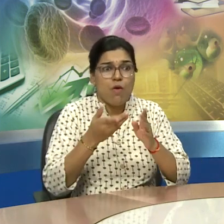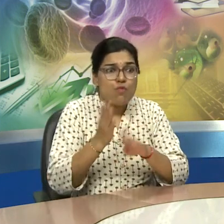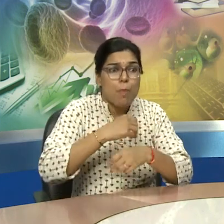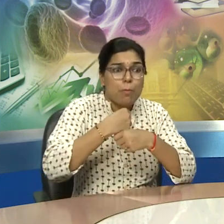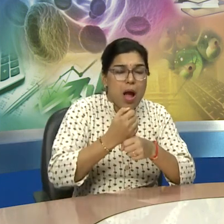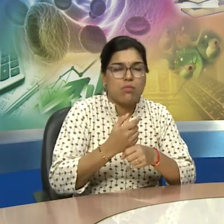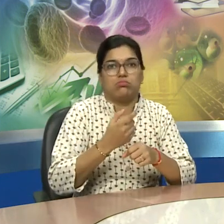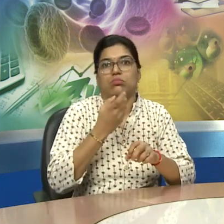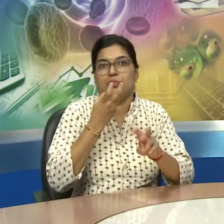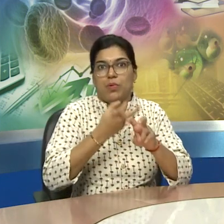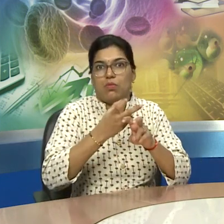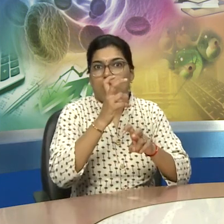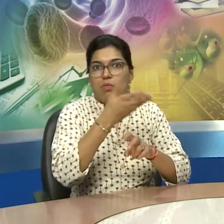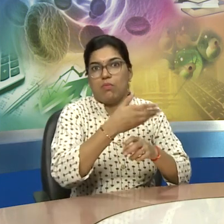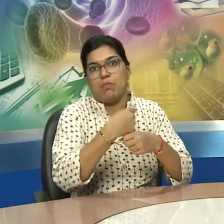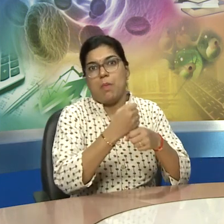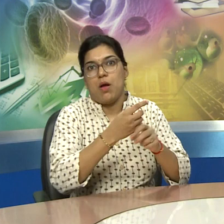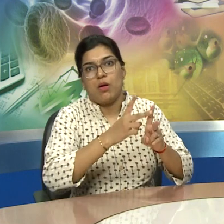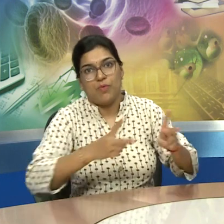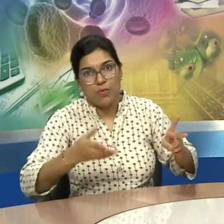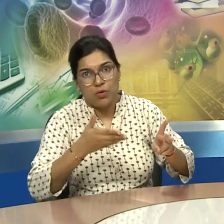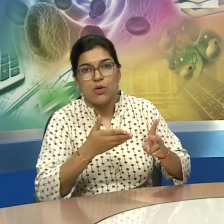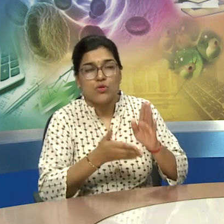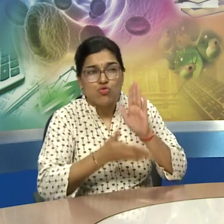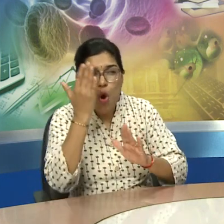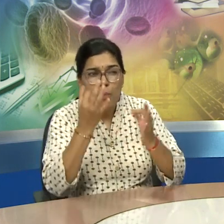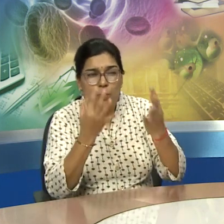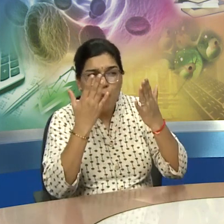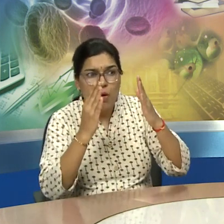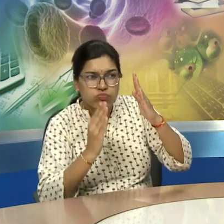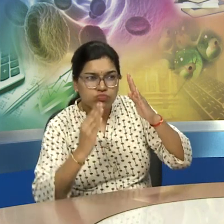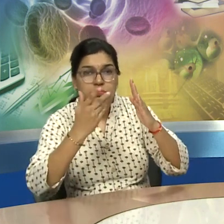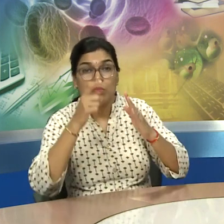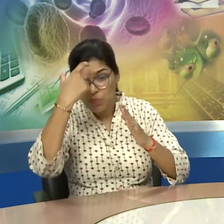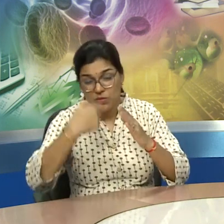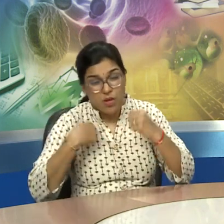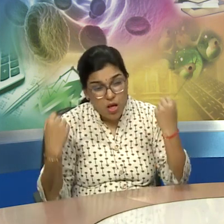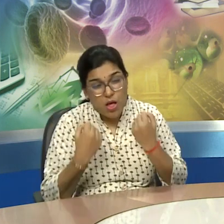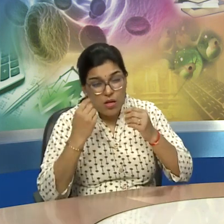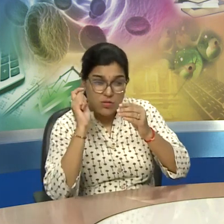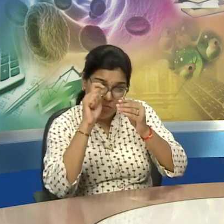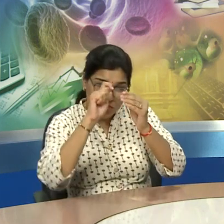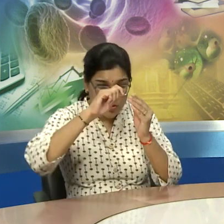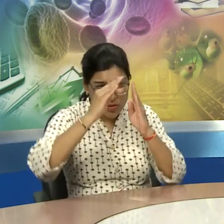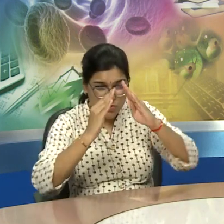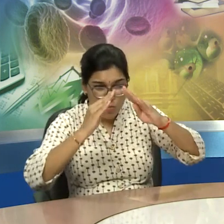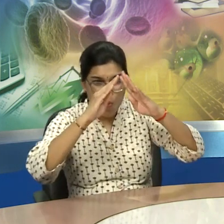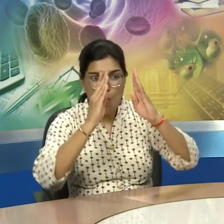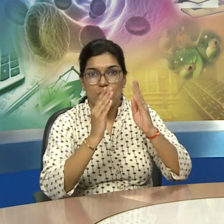because now because of the invention of metals their tools quality